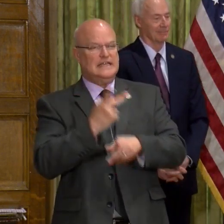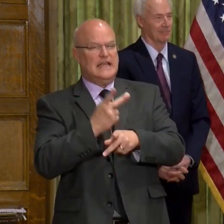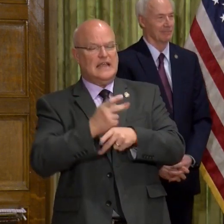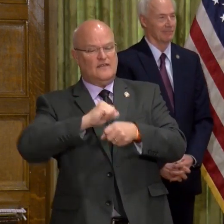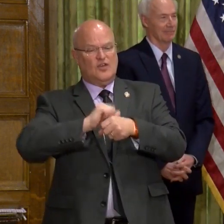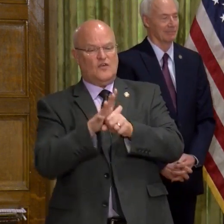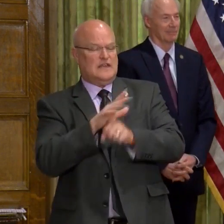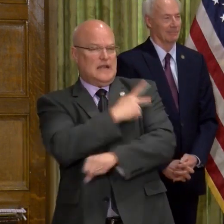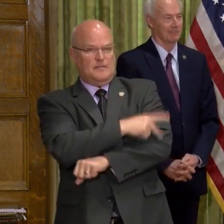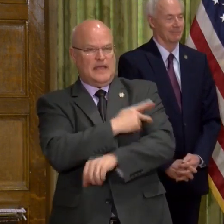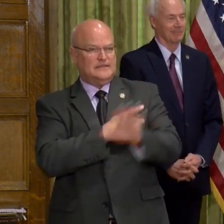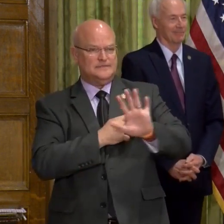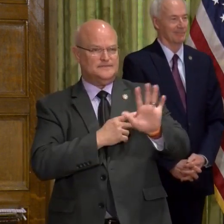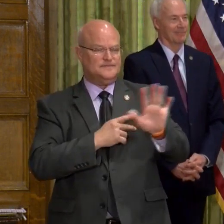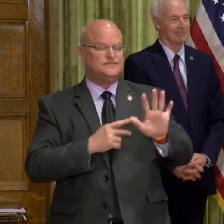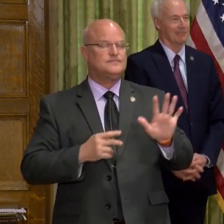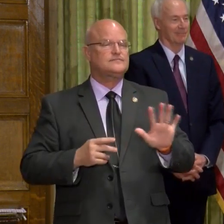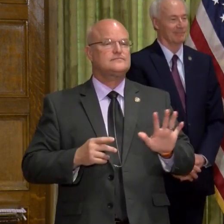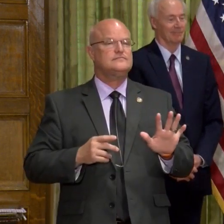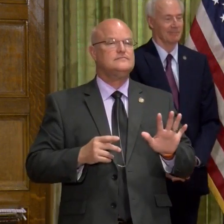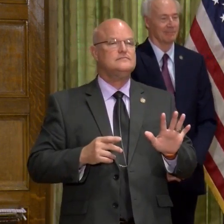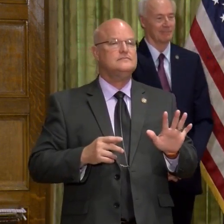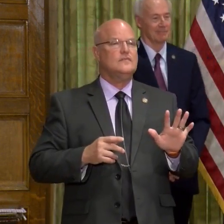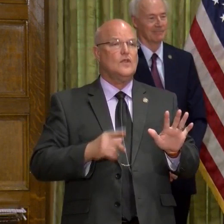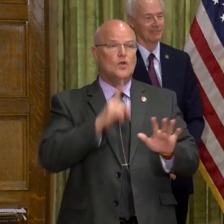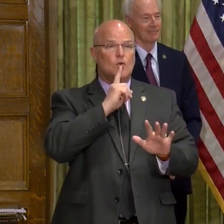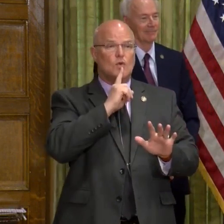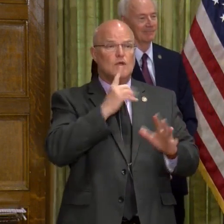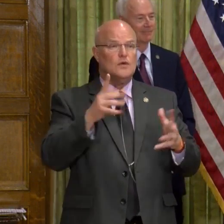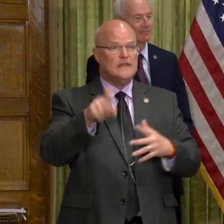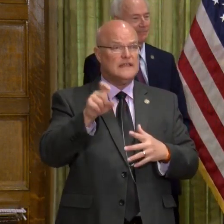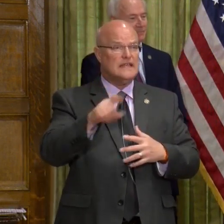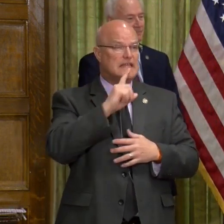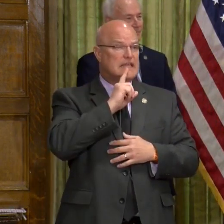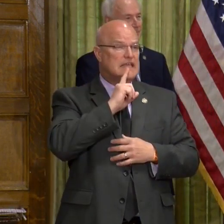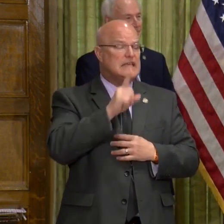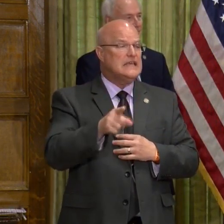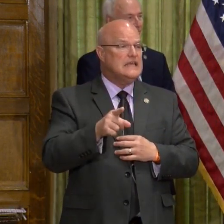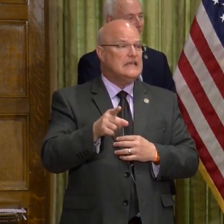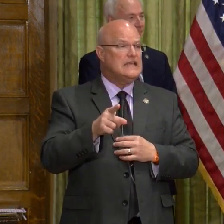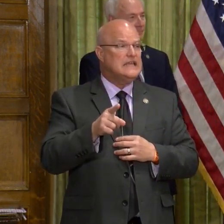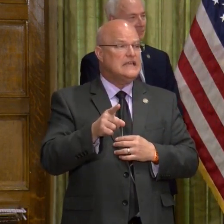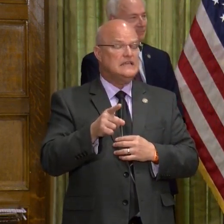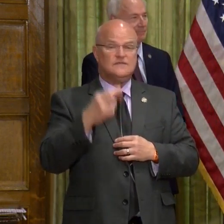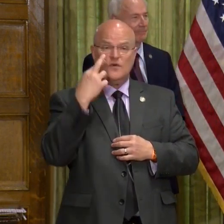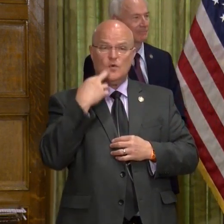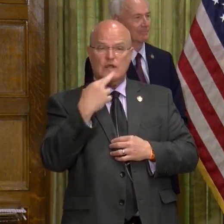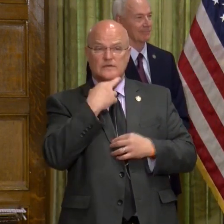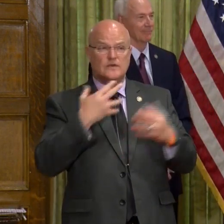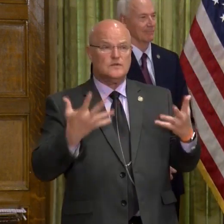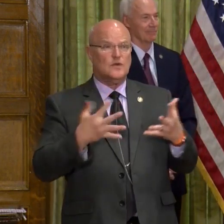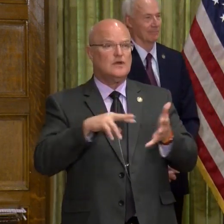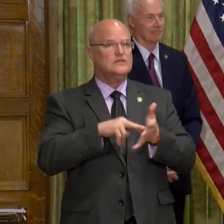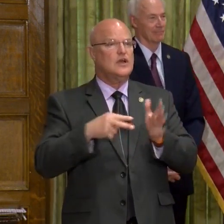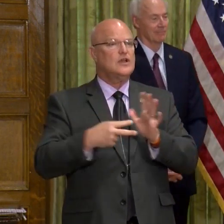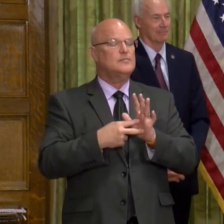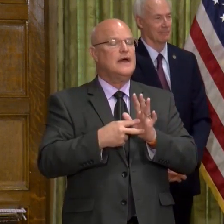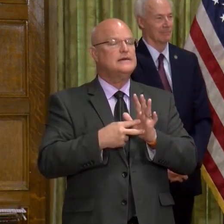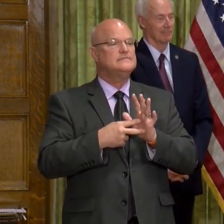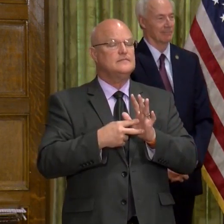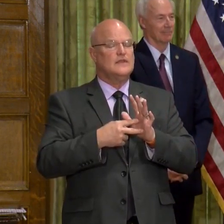a COVID-19 patient. Really what they need is, for restaurants, we're talking about